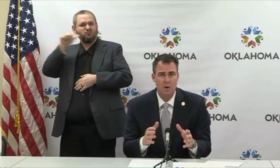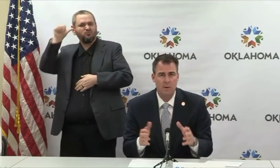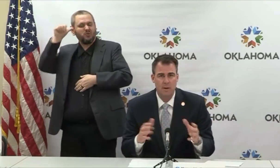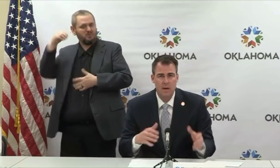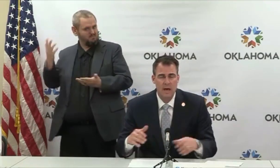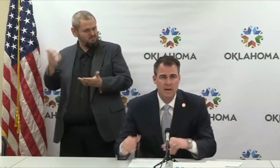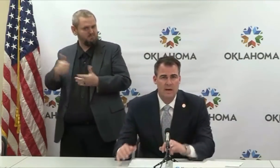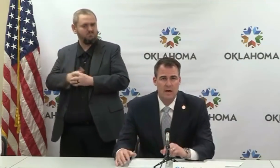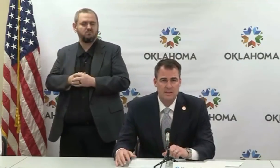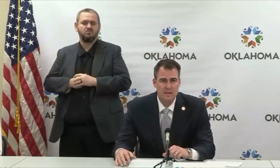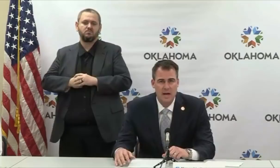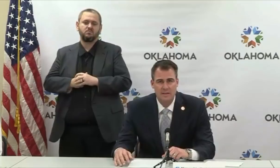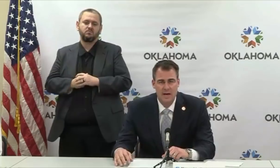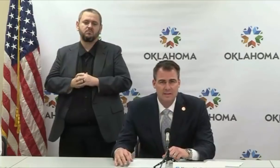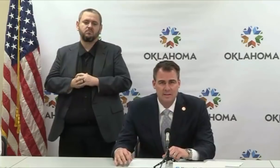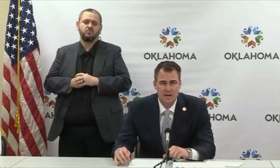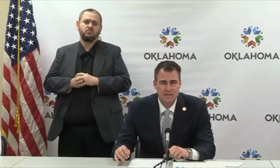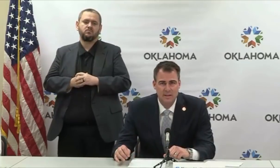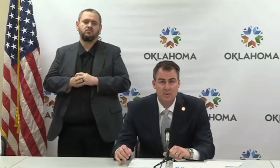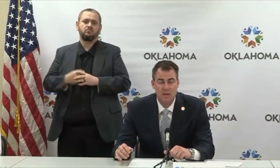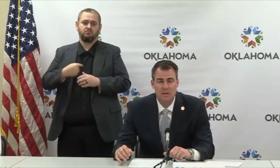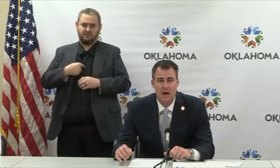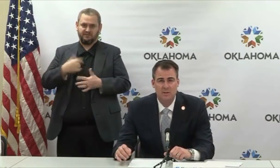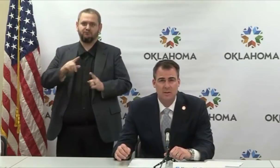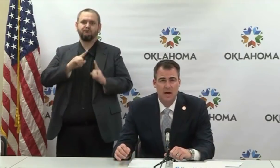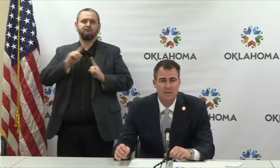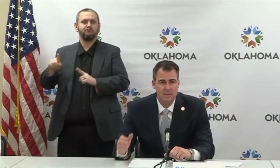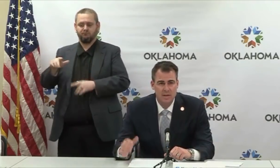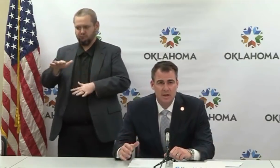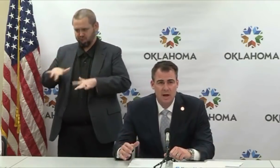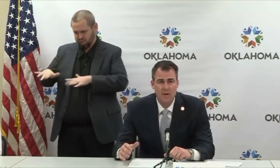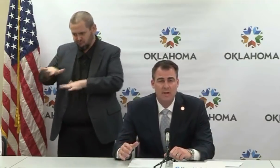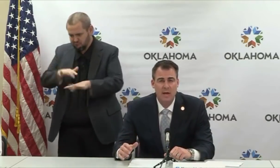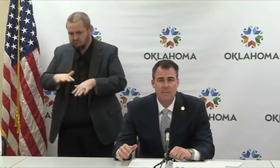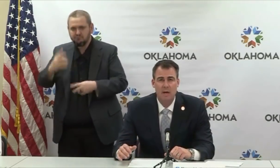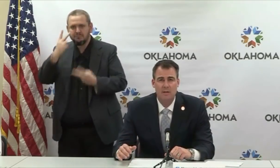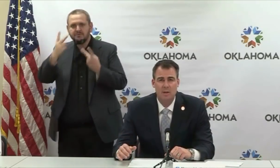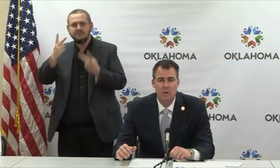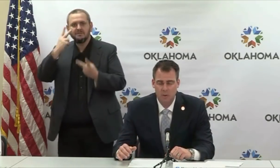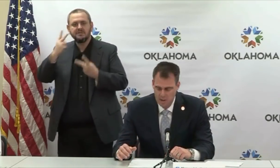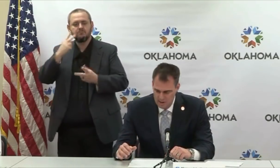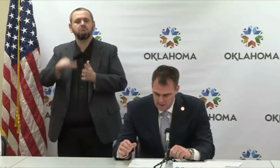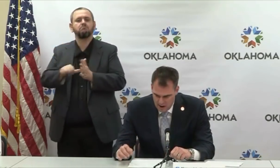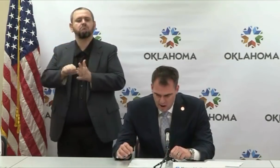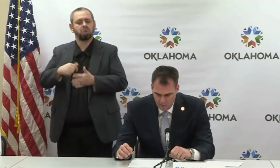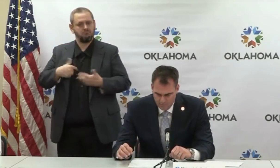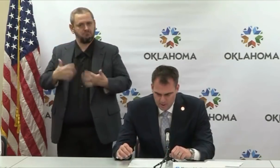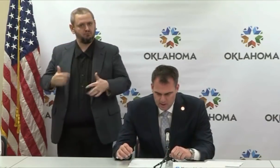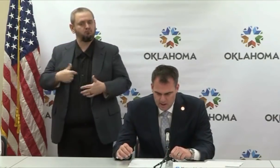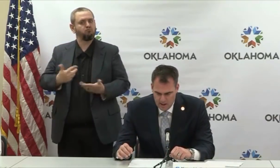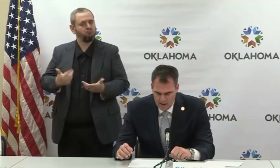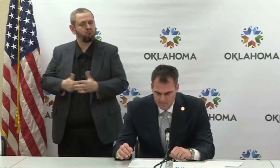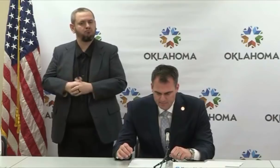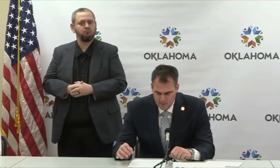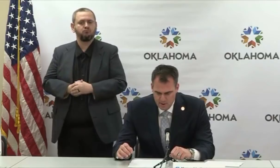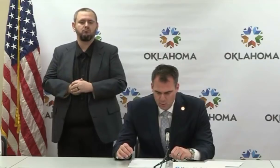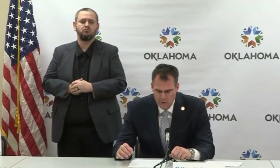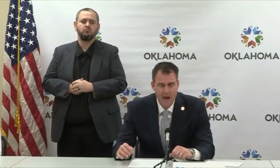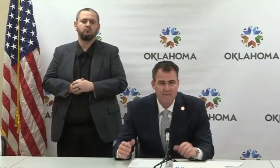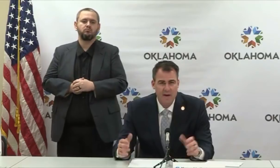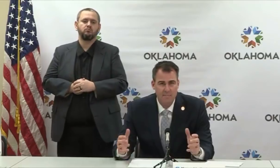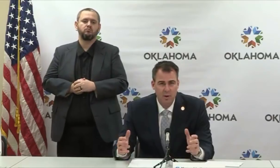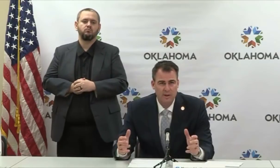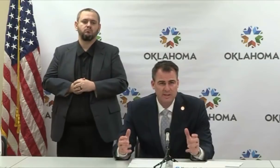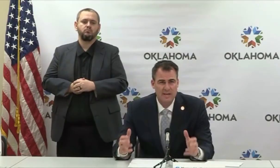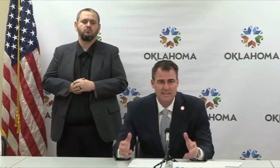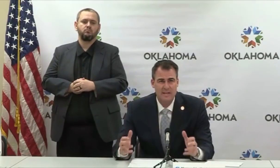eyes on them and see that test, see those 10,000 cases that came in. So now we